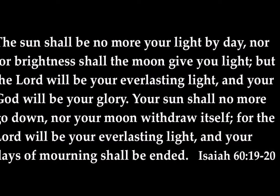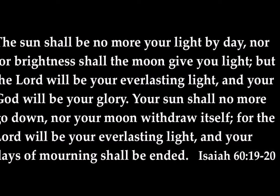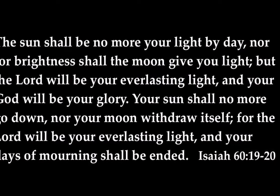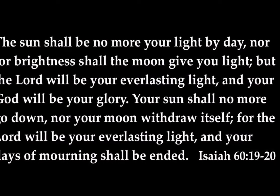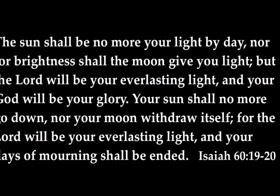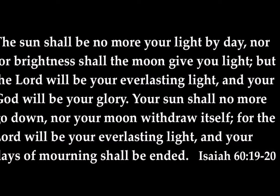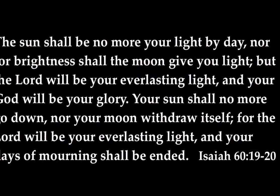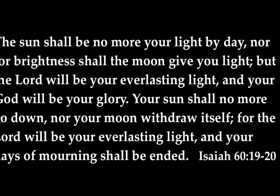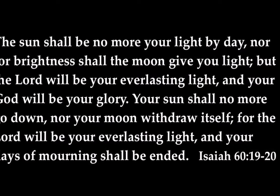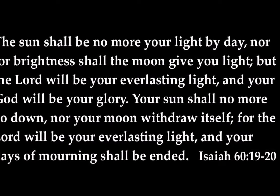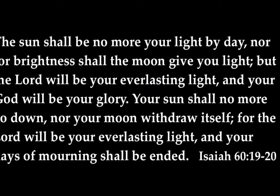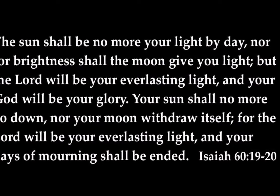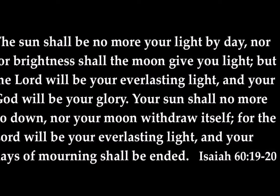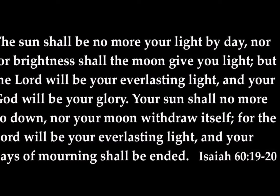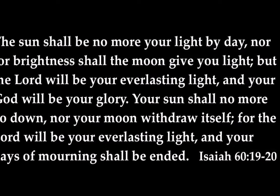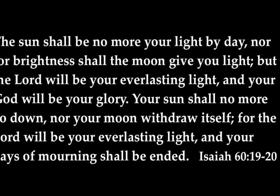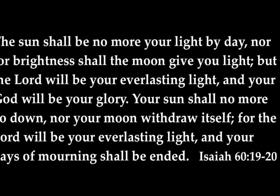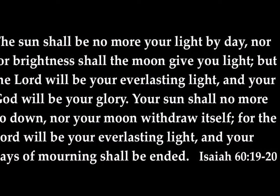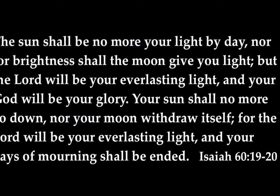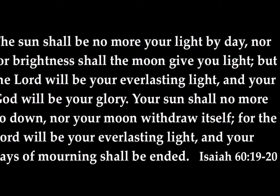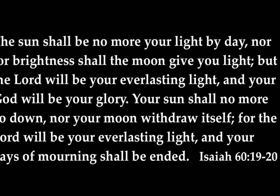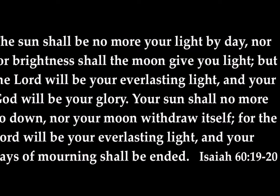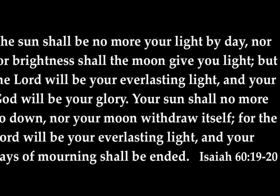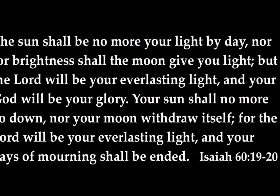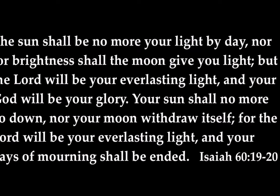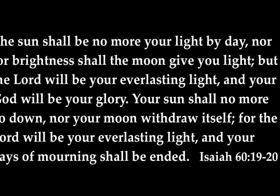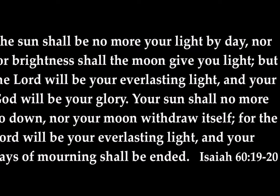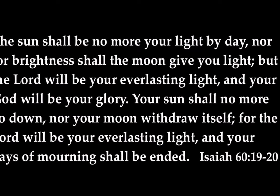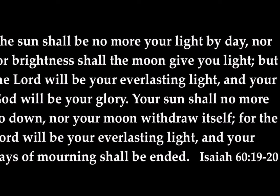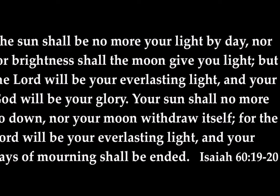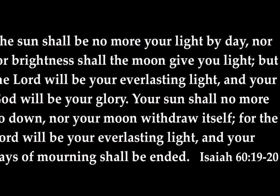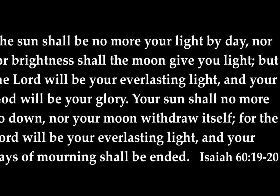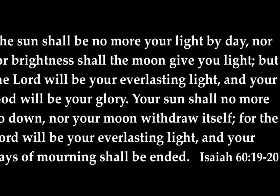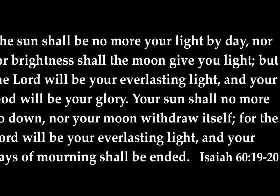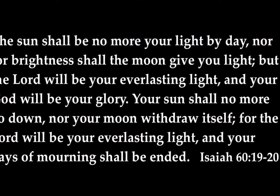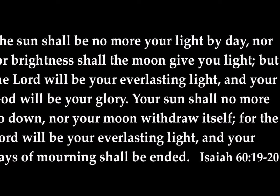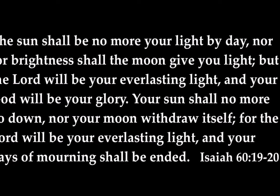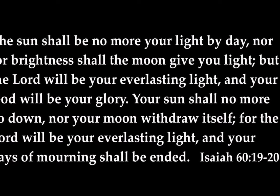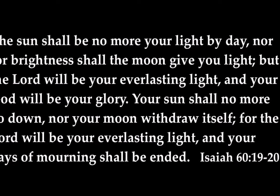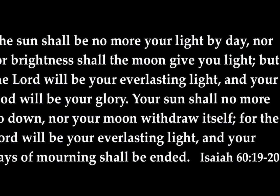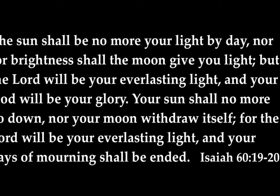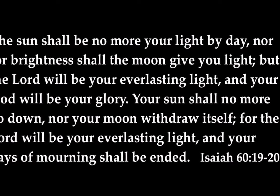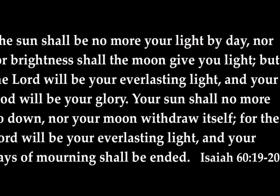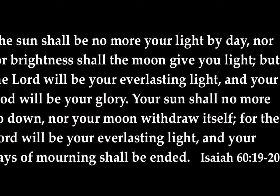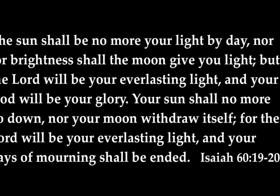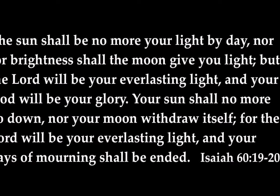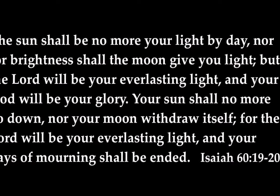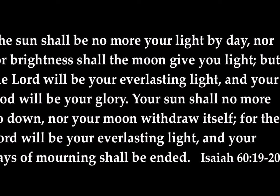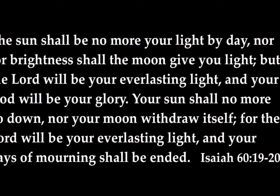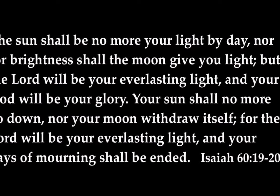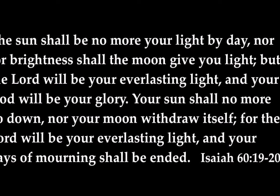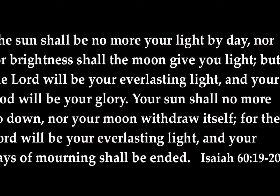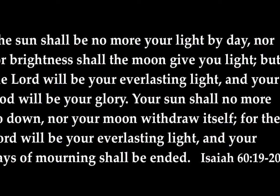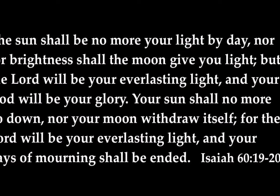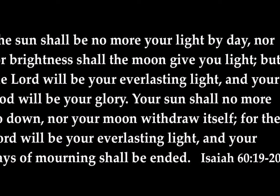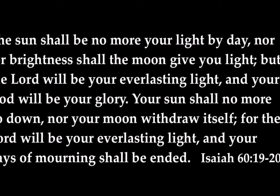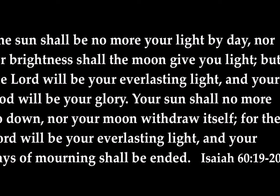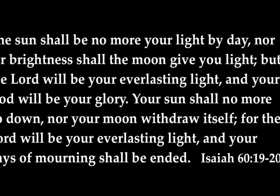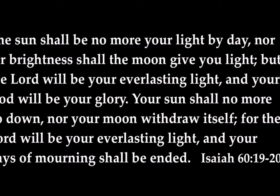God will be your glory. Your sun shall no more go down, nor your moon withdraw itself, for the Lord will be your everlasting light, and your